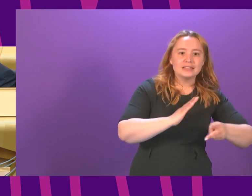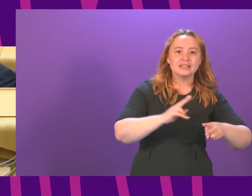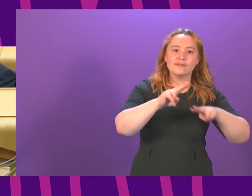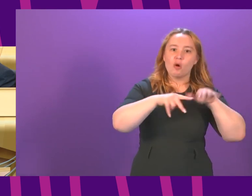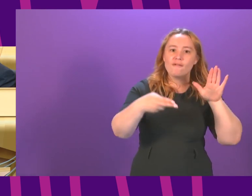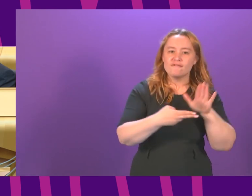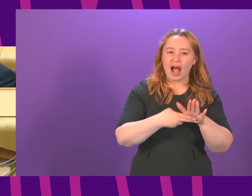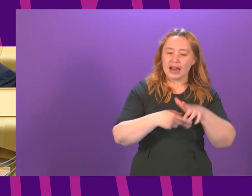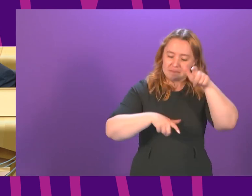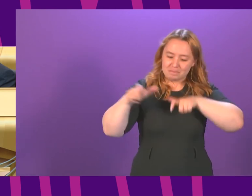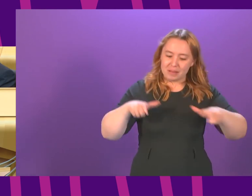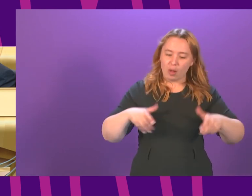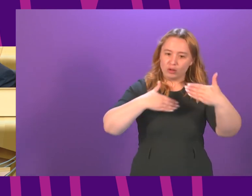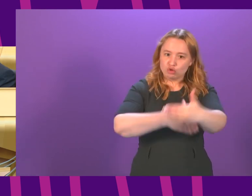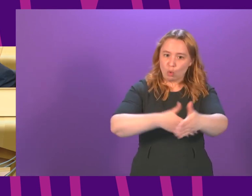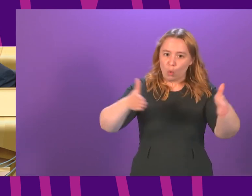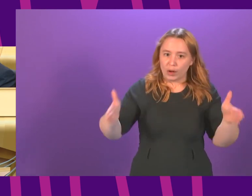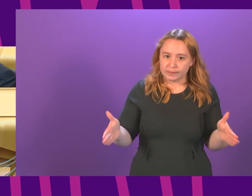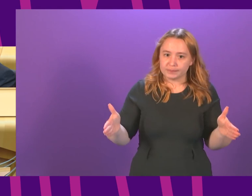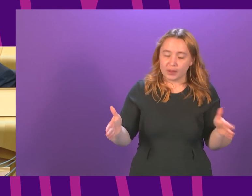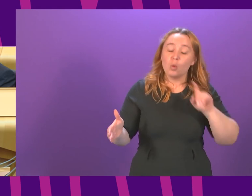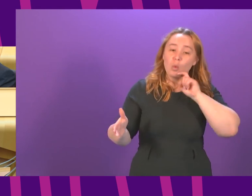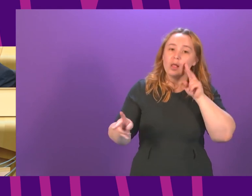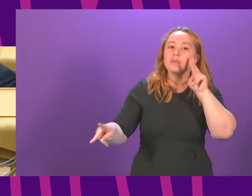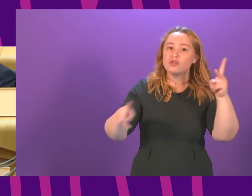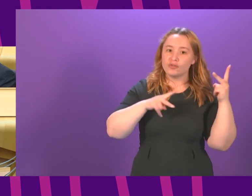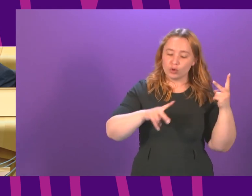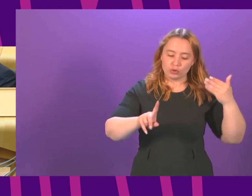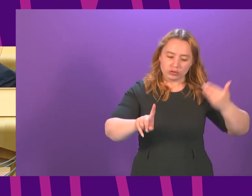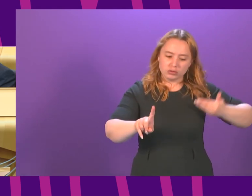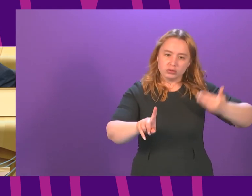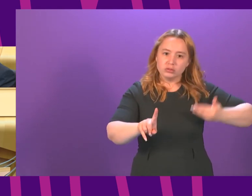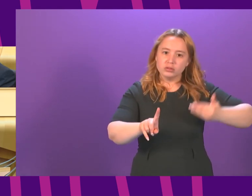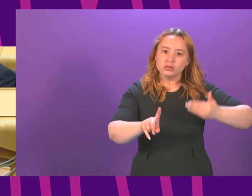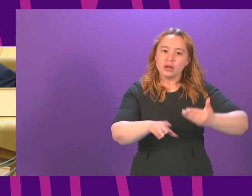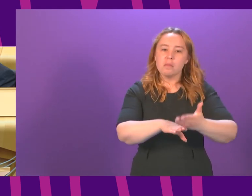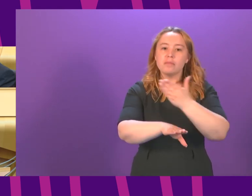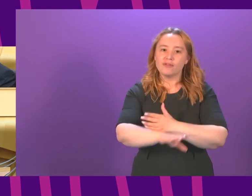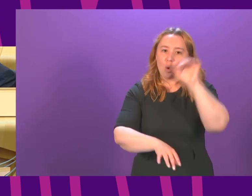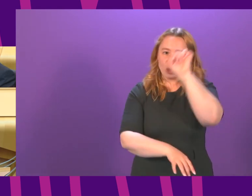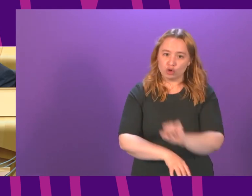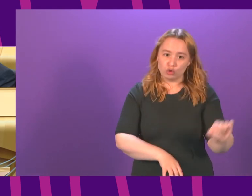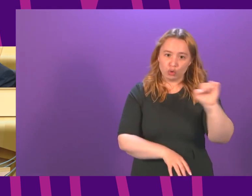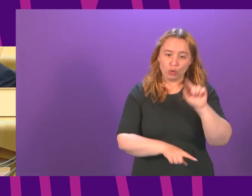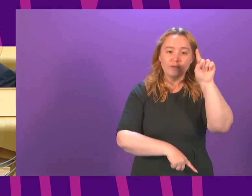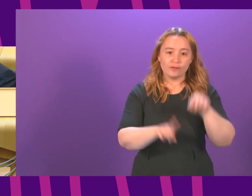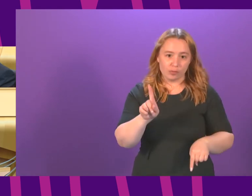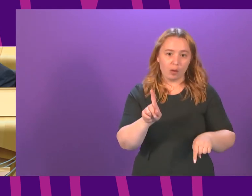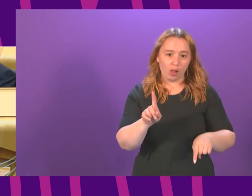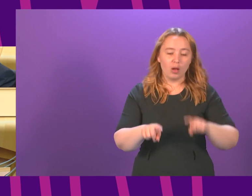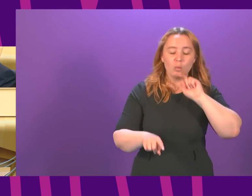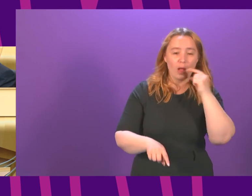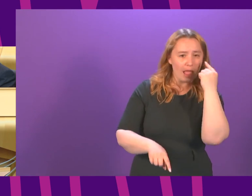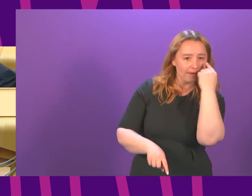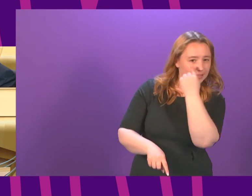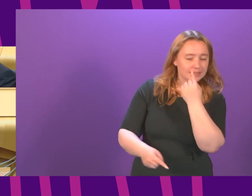with the virus will be continually reviewed in the run up to the Euros taking into account all of the latest evidence and information but